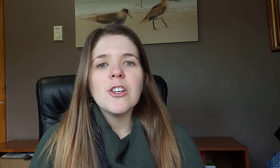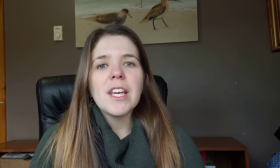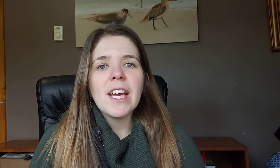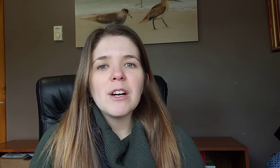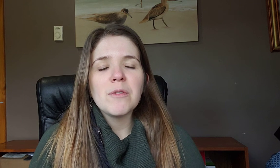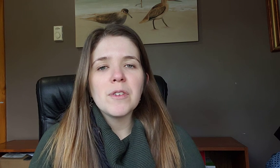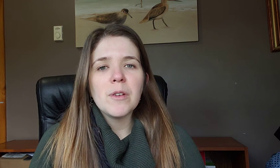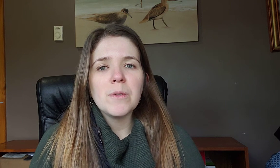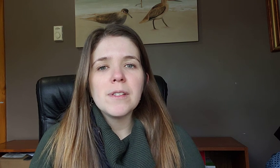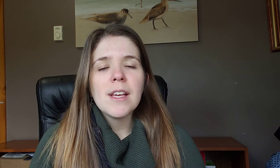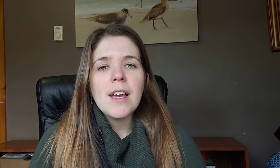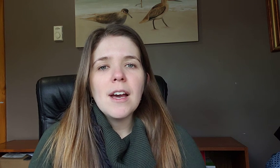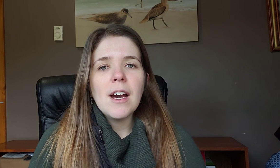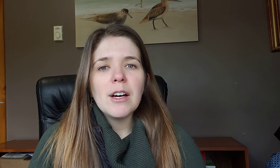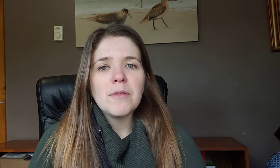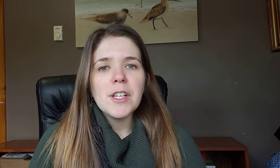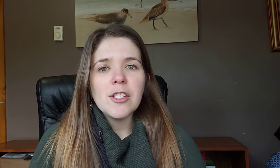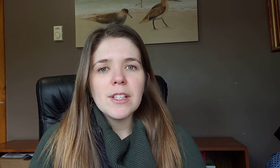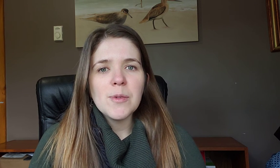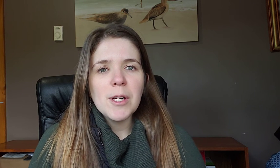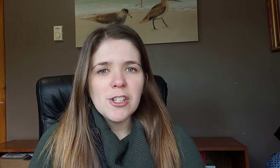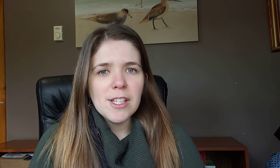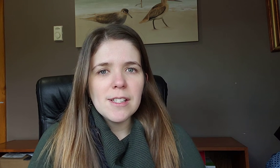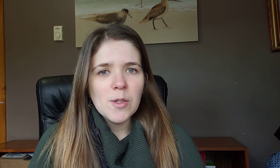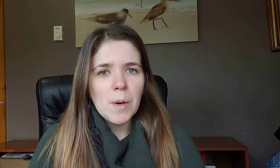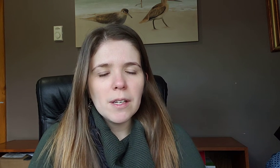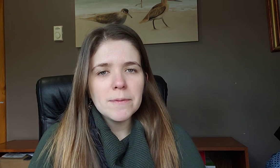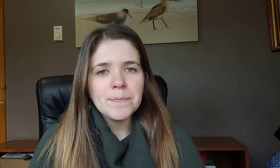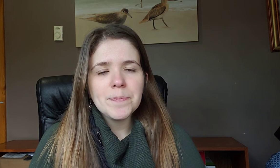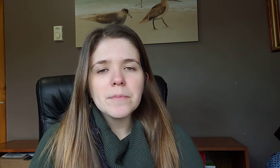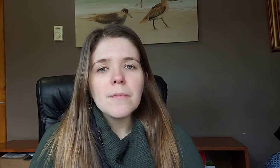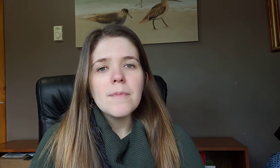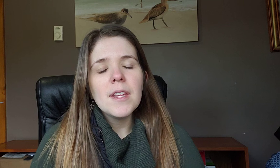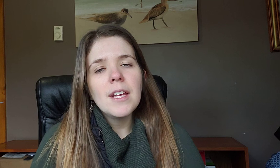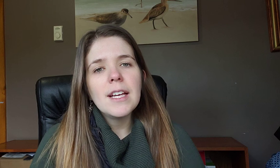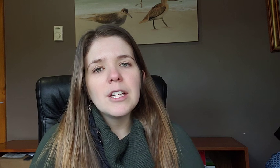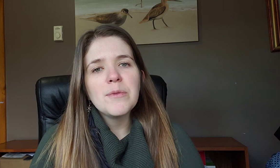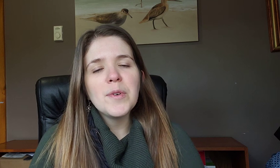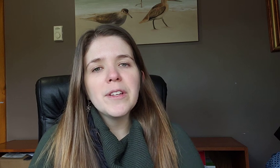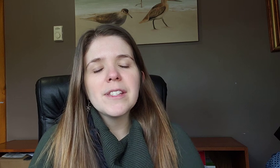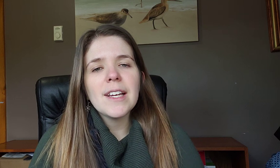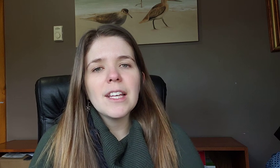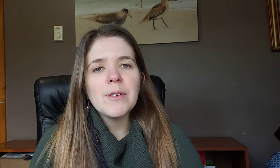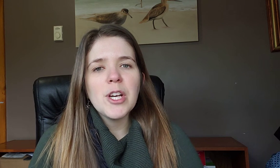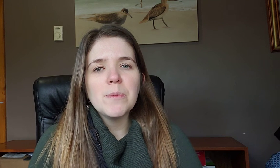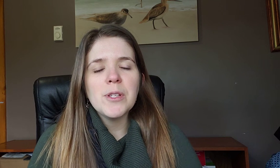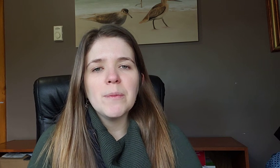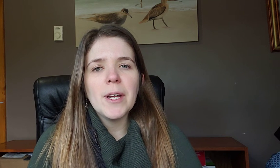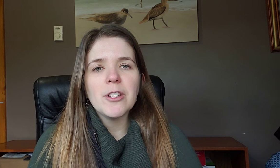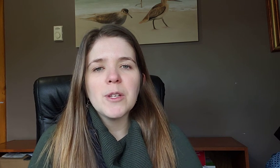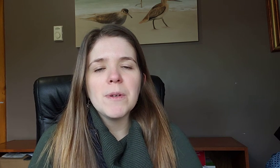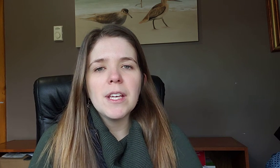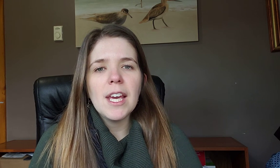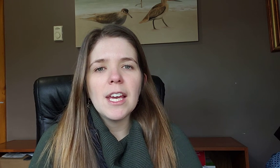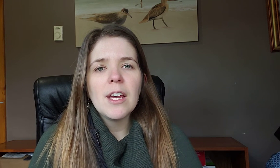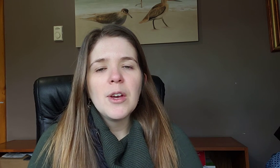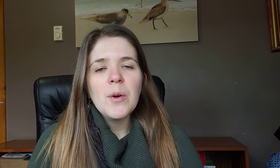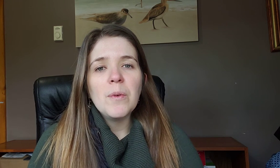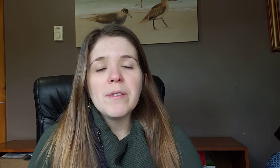looking out for those facial expressions as well and then fourth sign language helps you to better communicate with